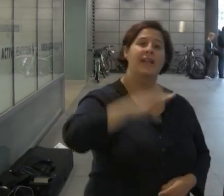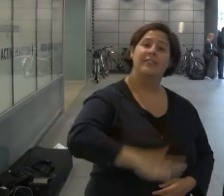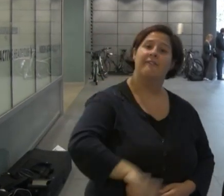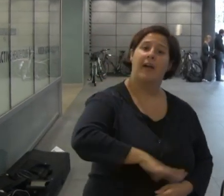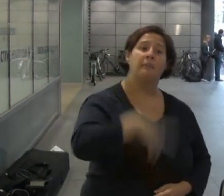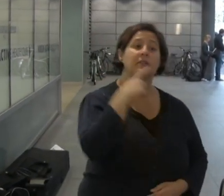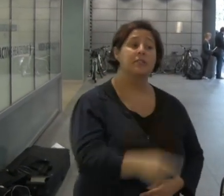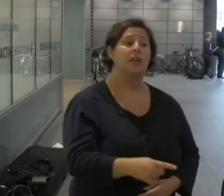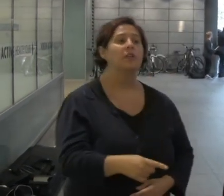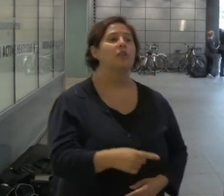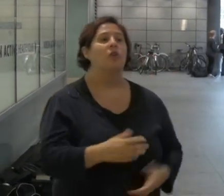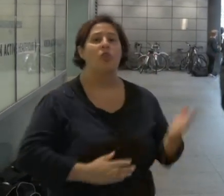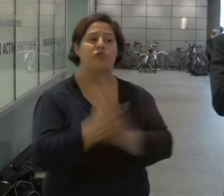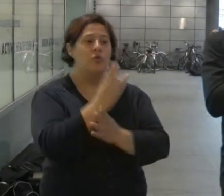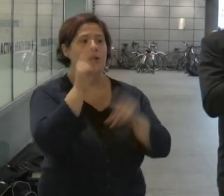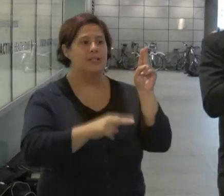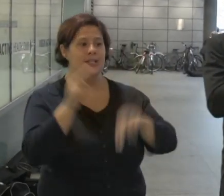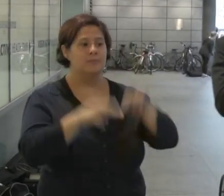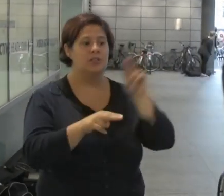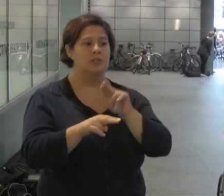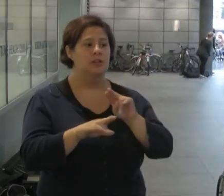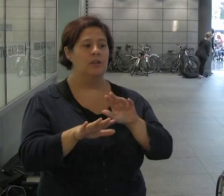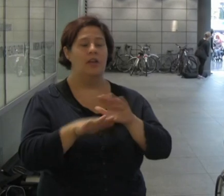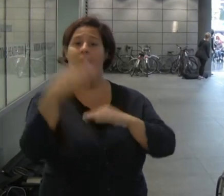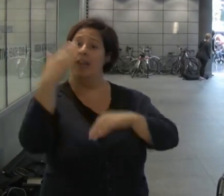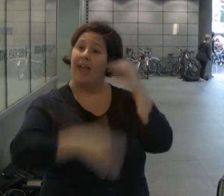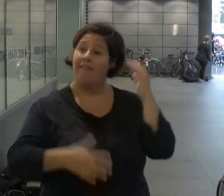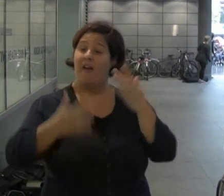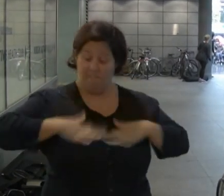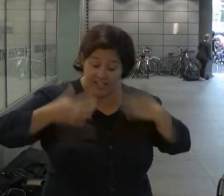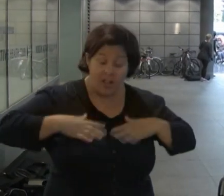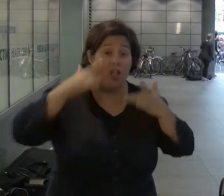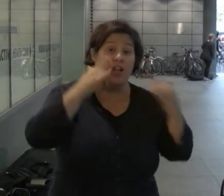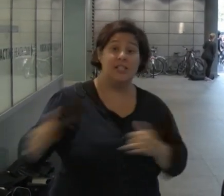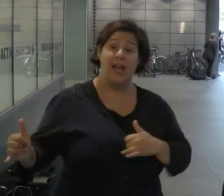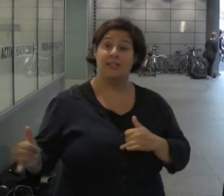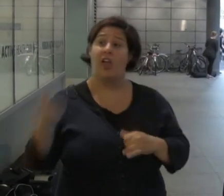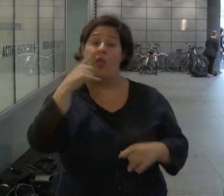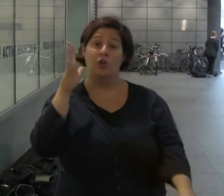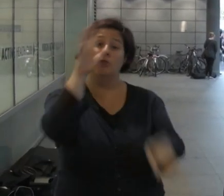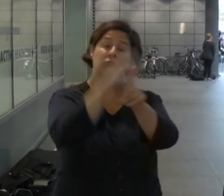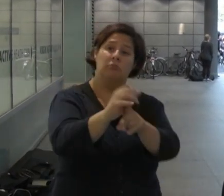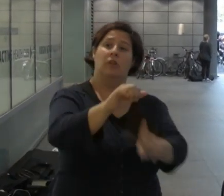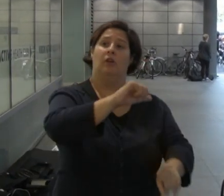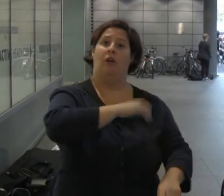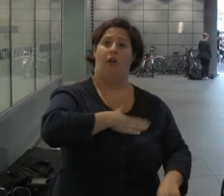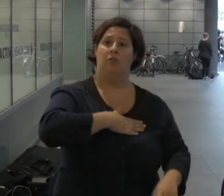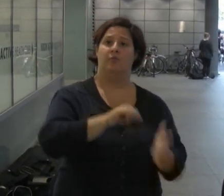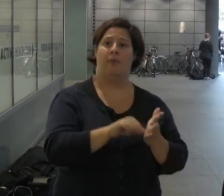also said that during his assessment they did not undergo any physical tests that could have picked up a problem with his heart.